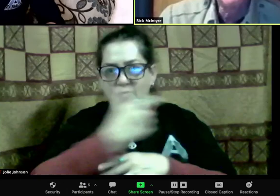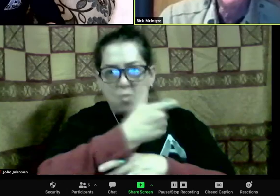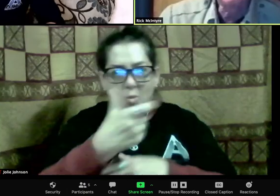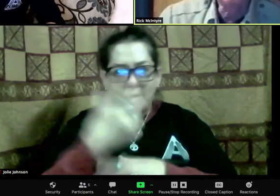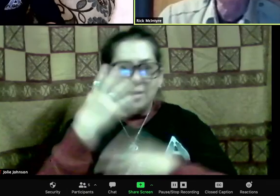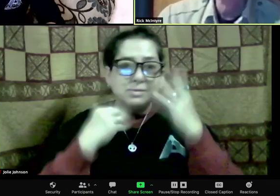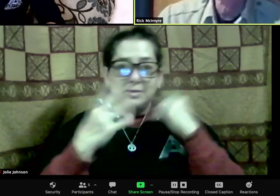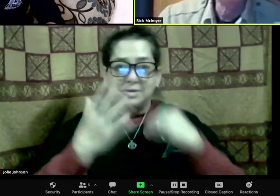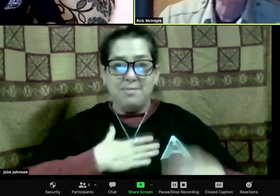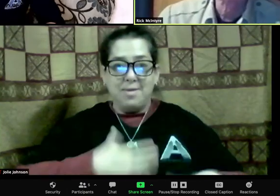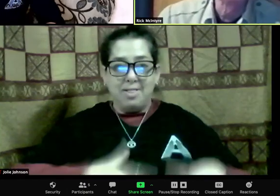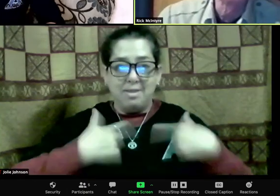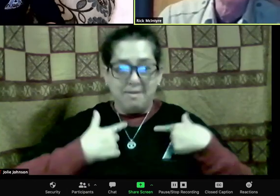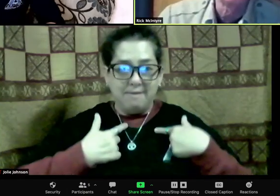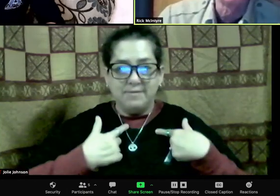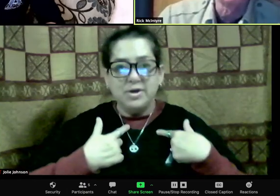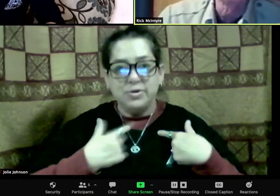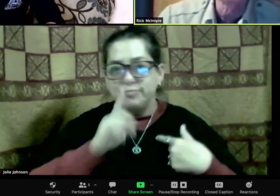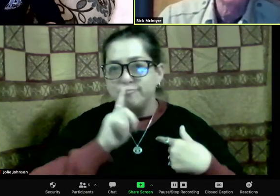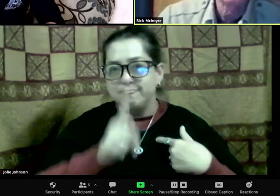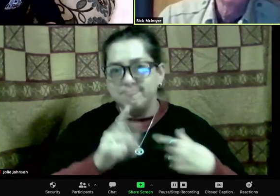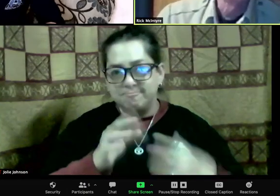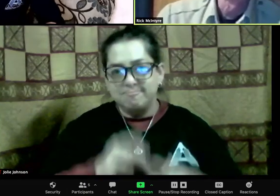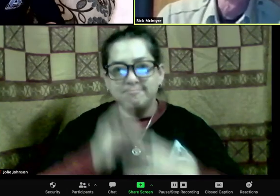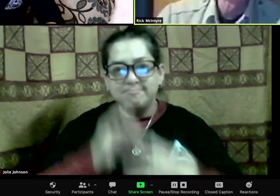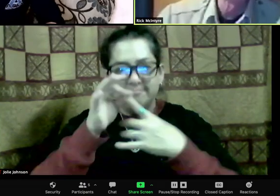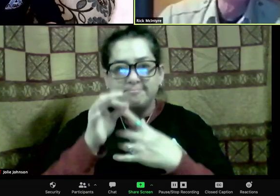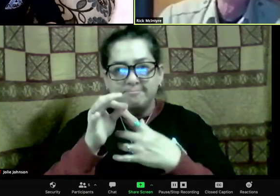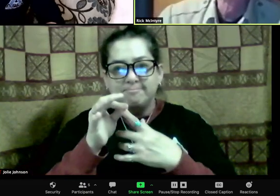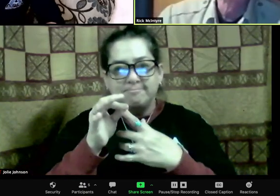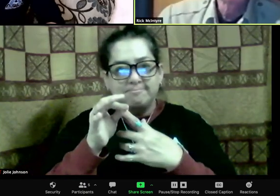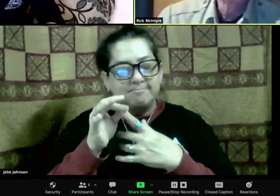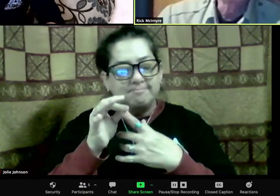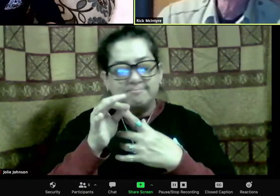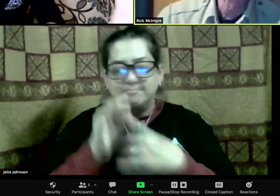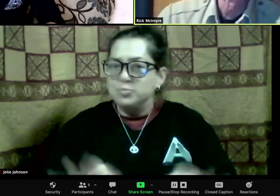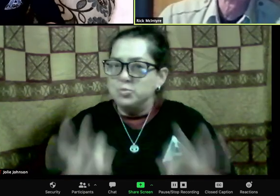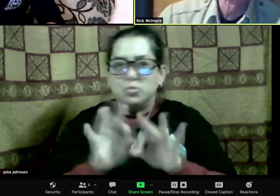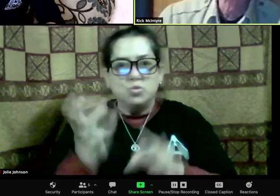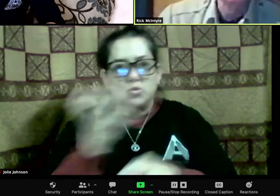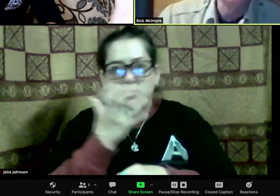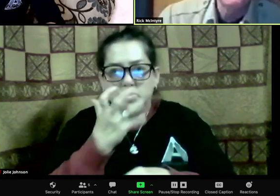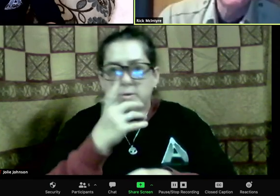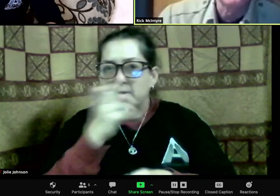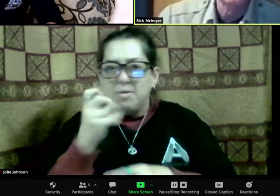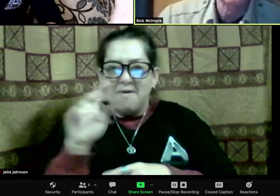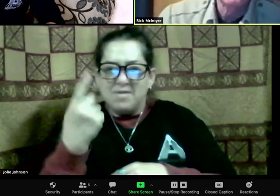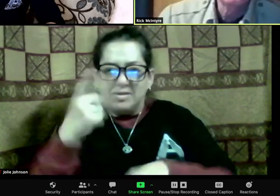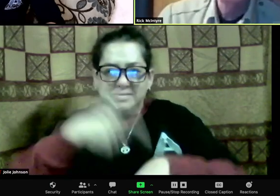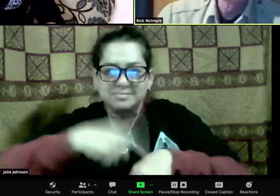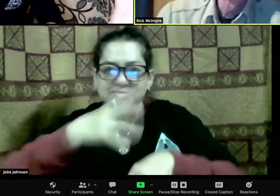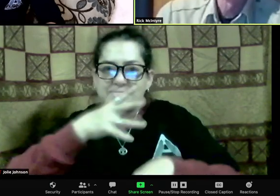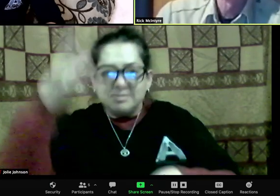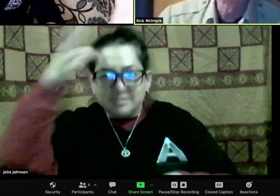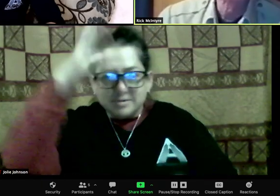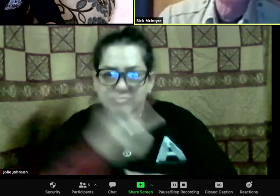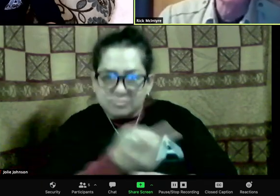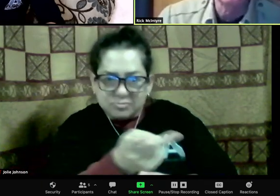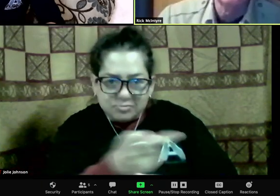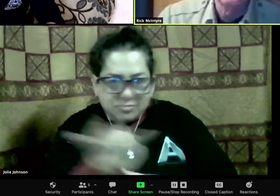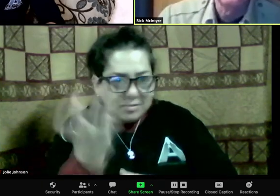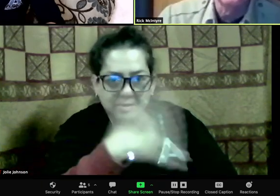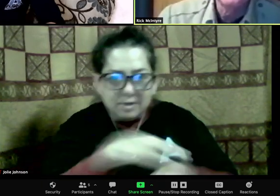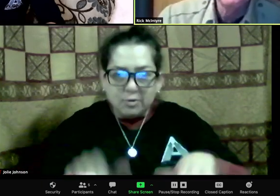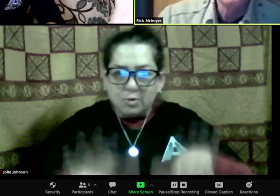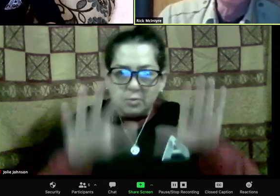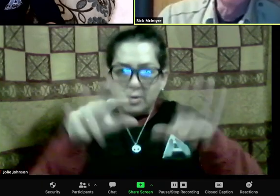in Yellowstone where I saw a mother and father wolf raise new pups. So we had a hill that we could